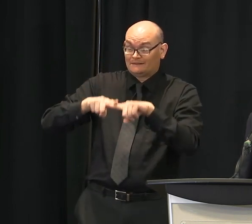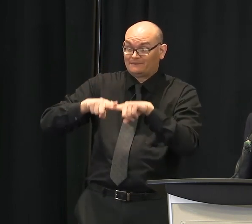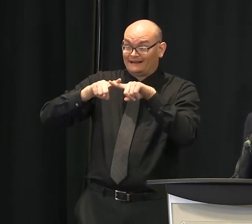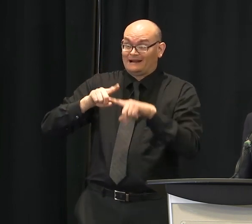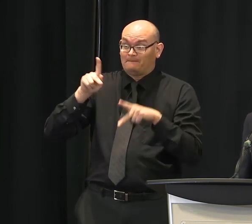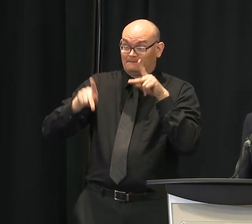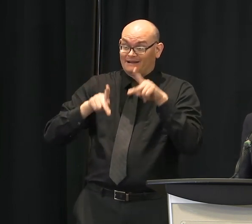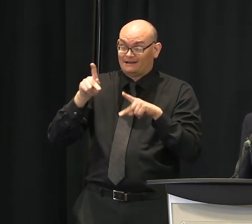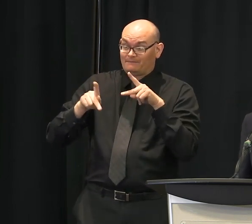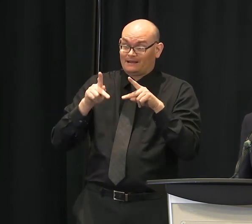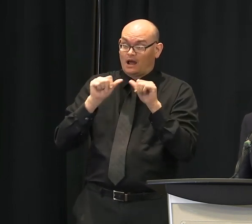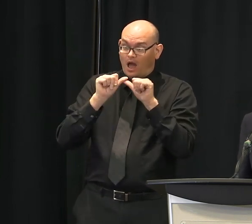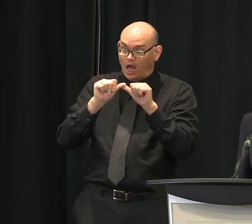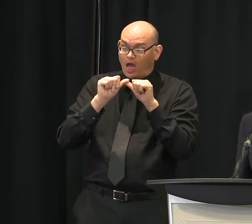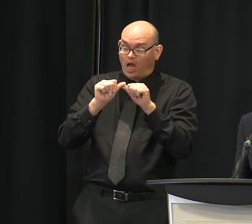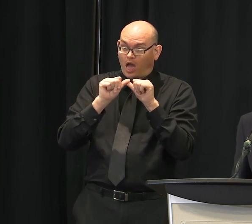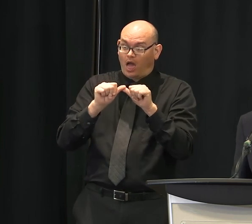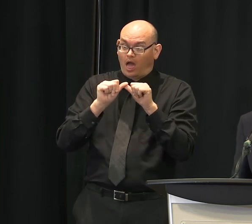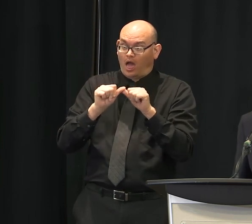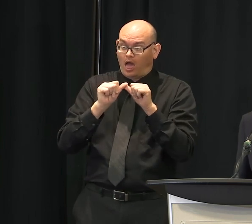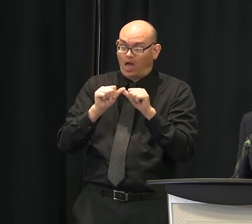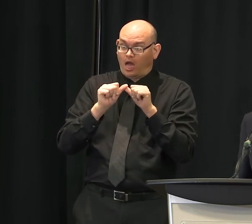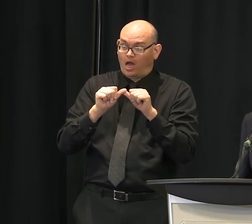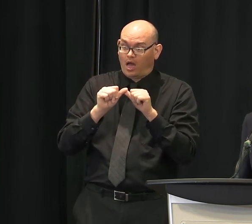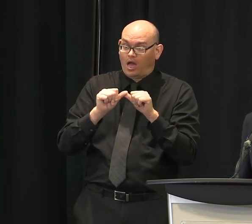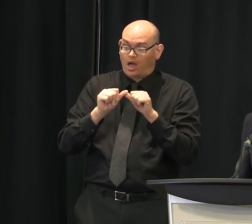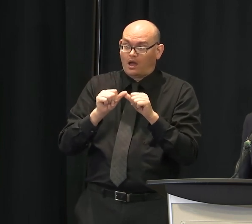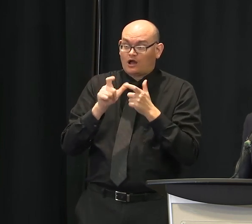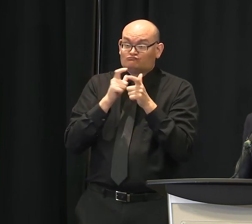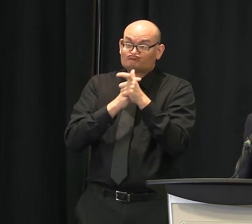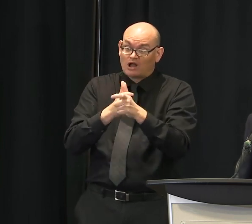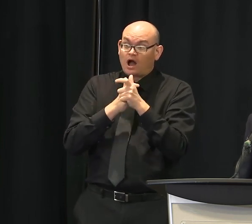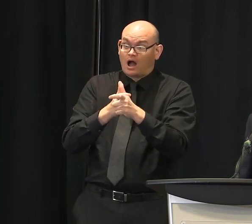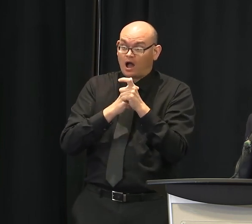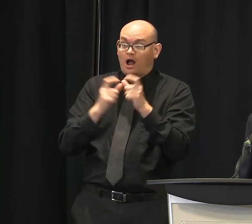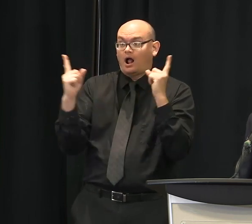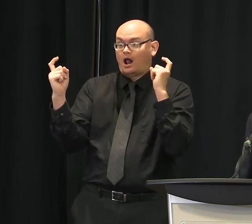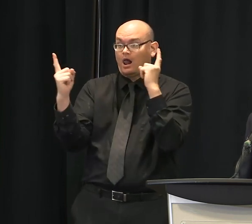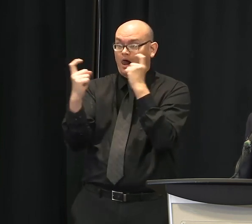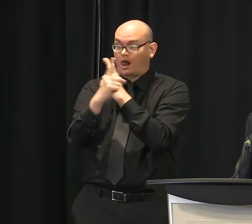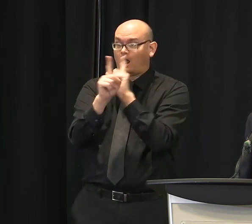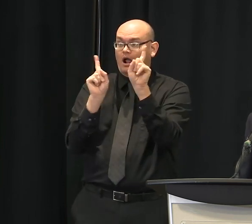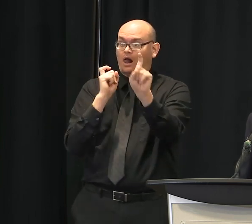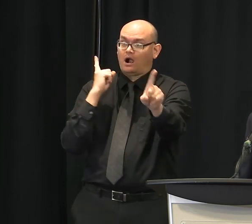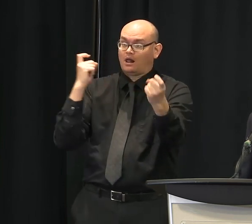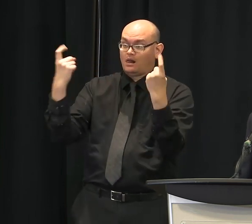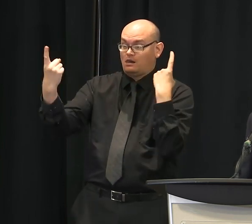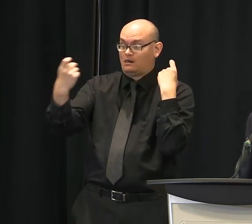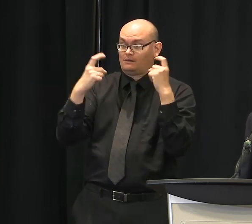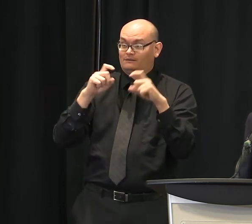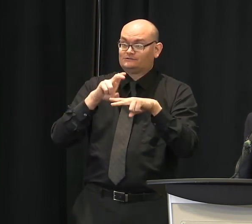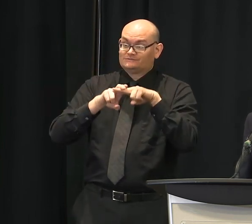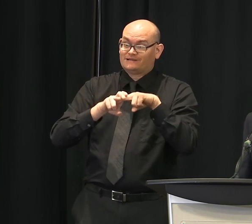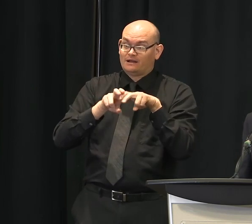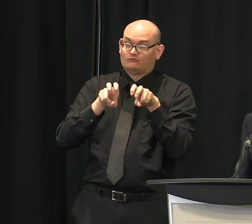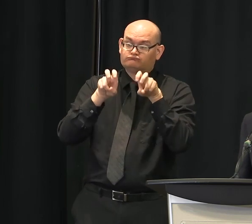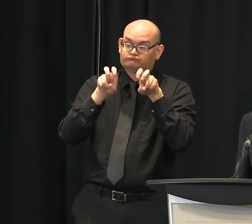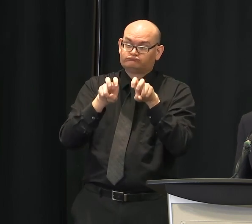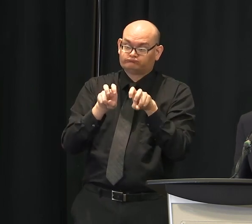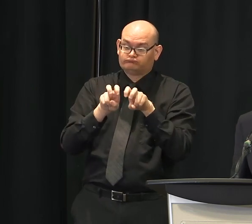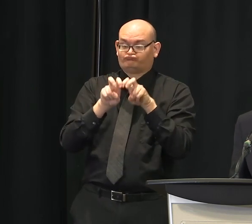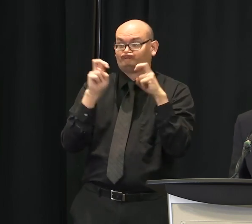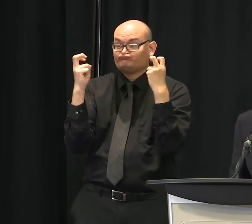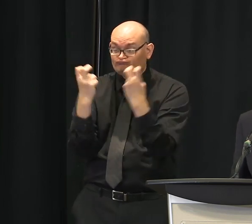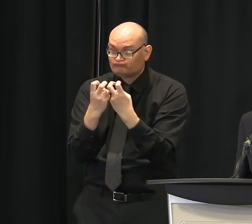moving, keep moving along, and stay on the trails. We're not encouraging people to stay on the benches or have picnics in the park or anything like that.